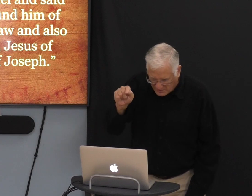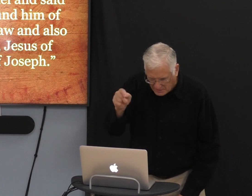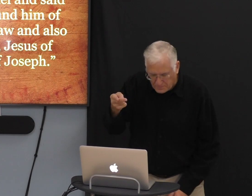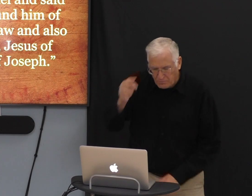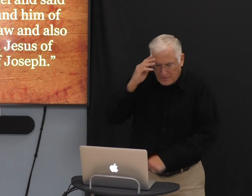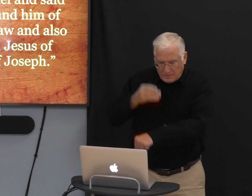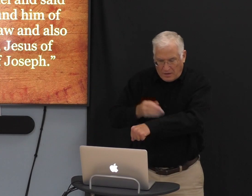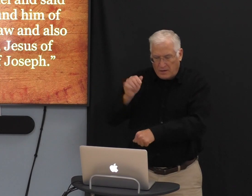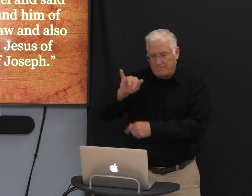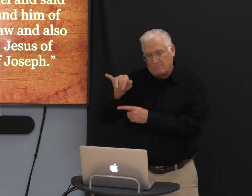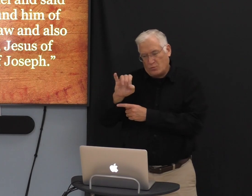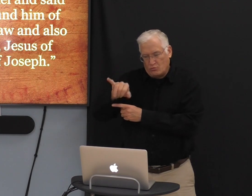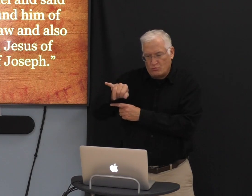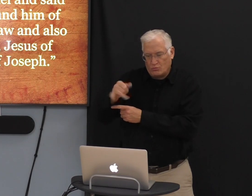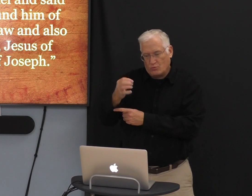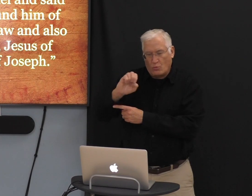Nazareth, the son of Joseph.